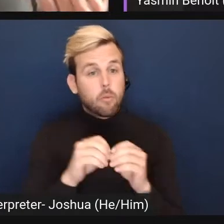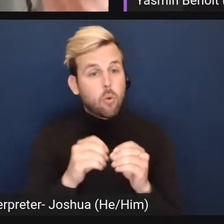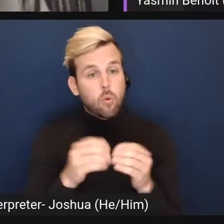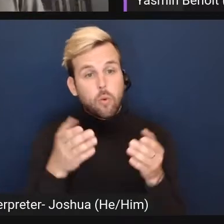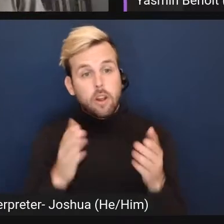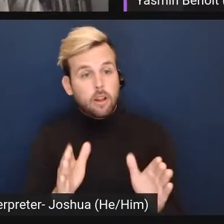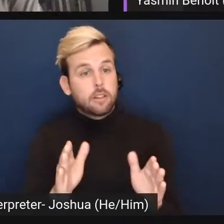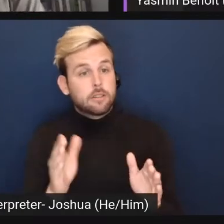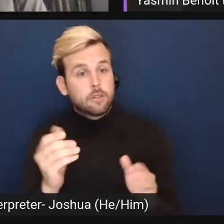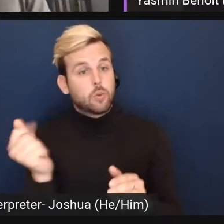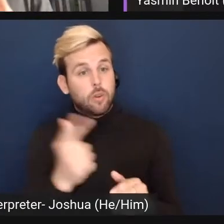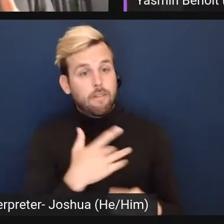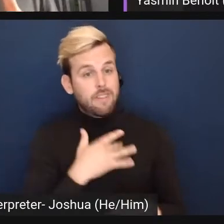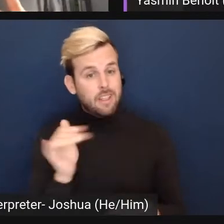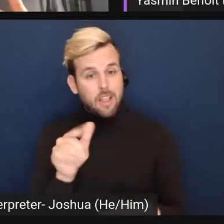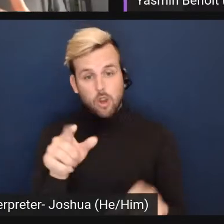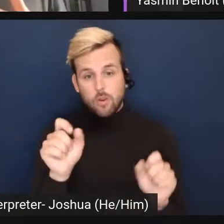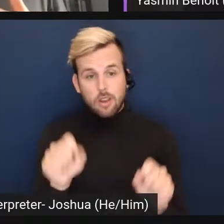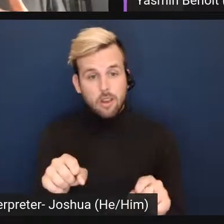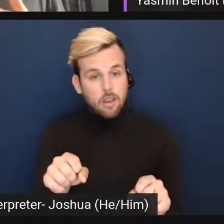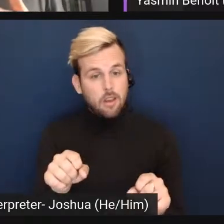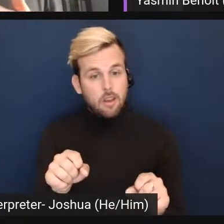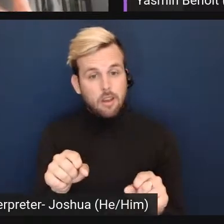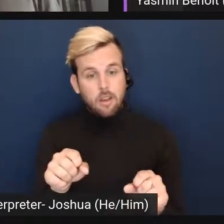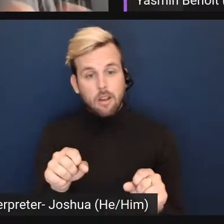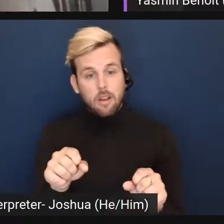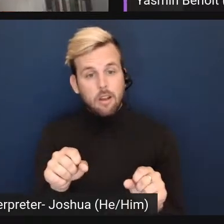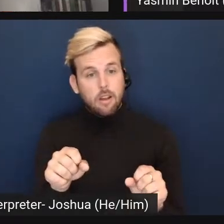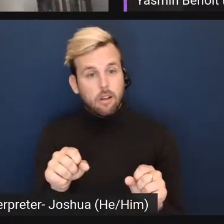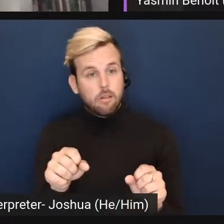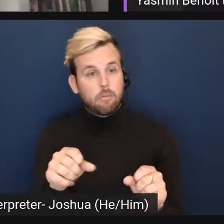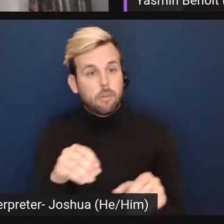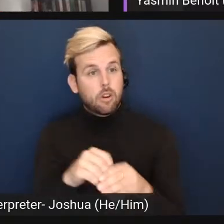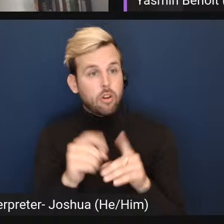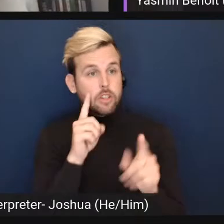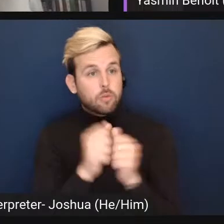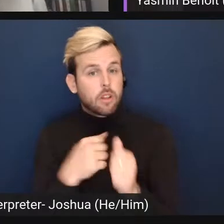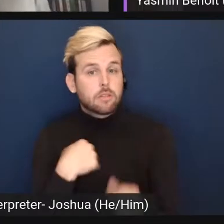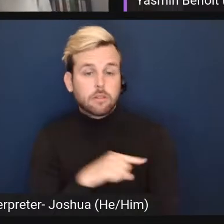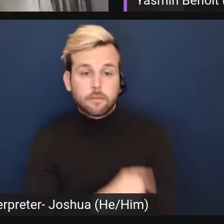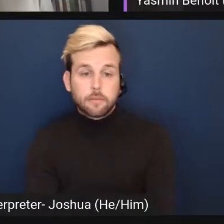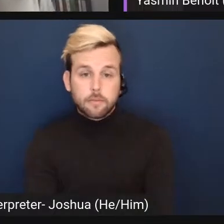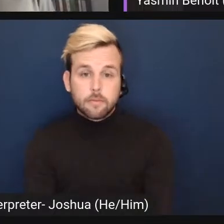that you all feel like you can, um, be in conversation with us. Um,